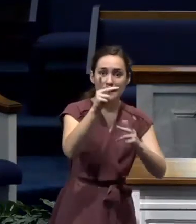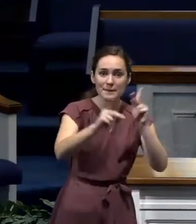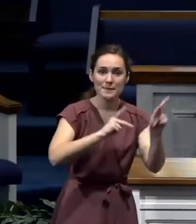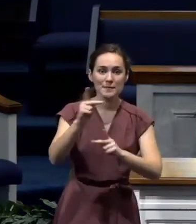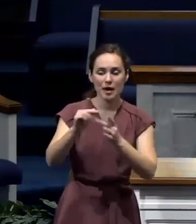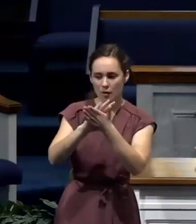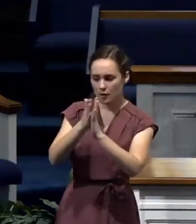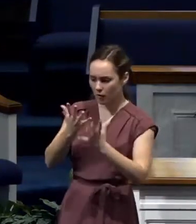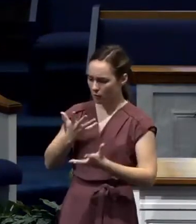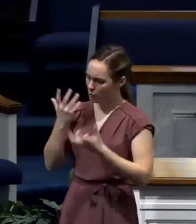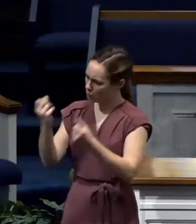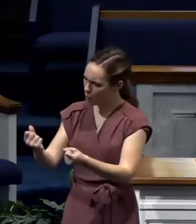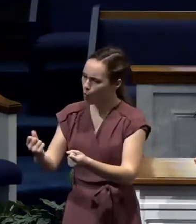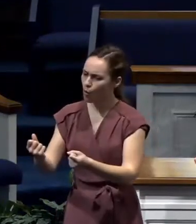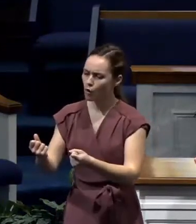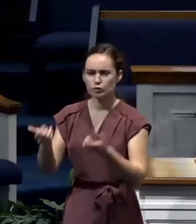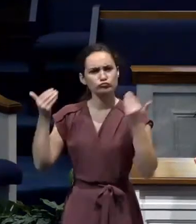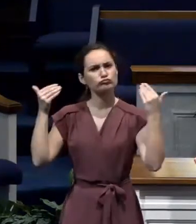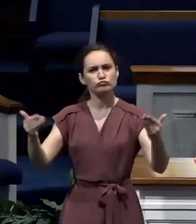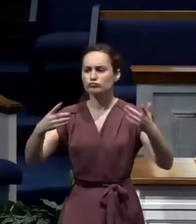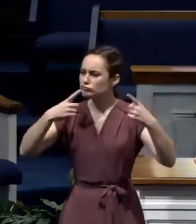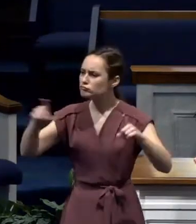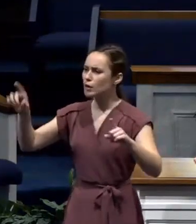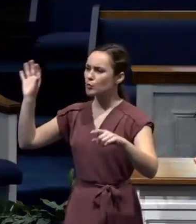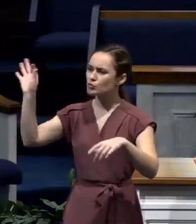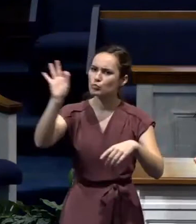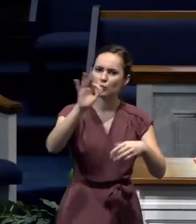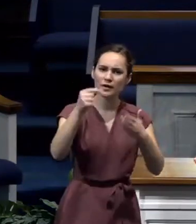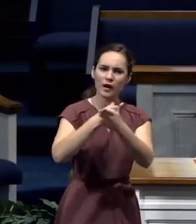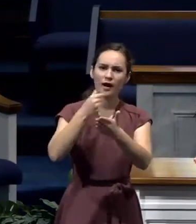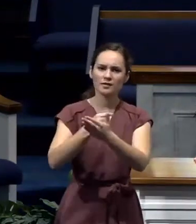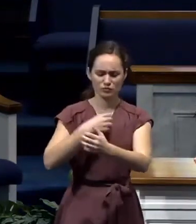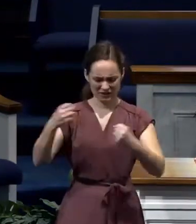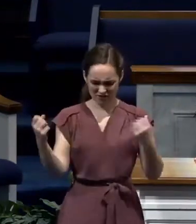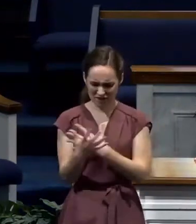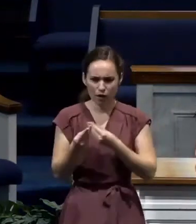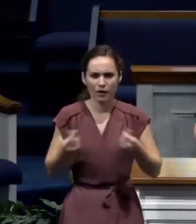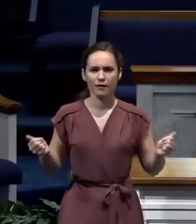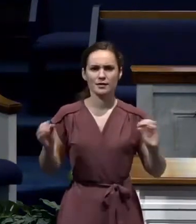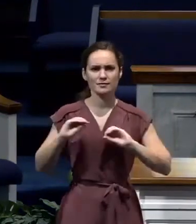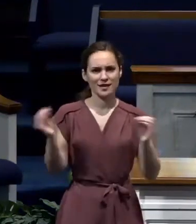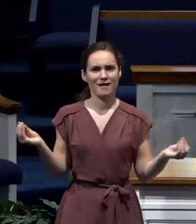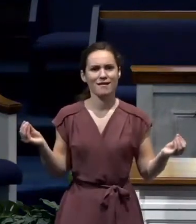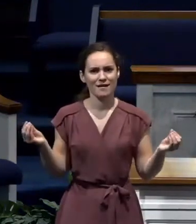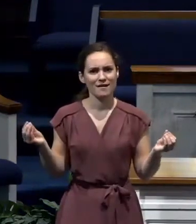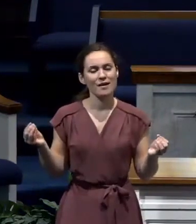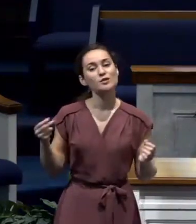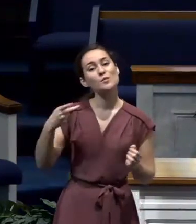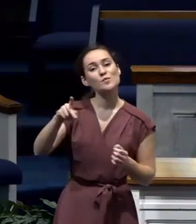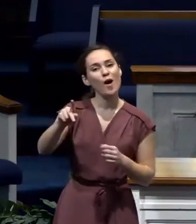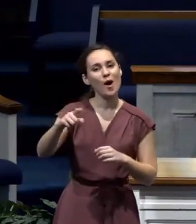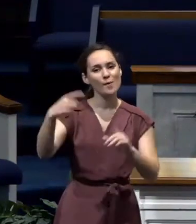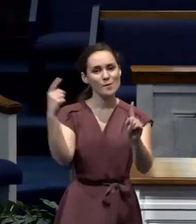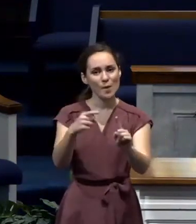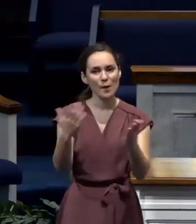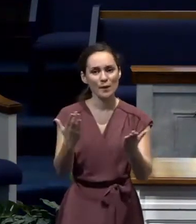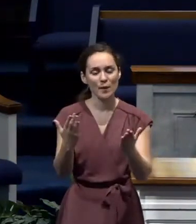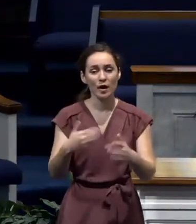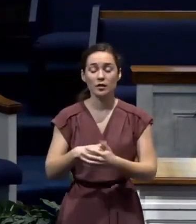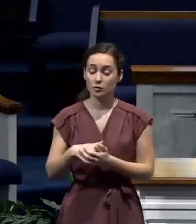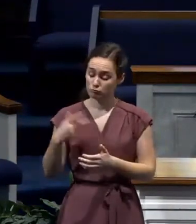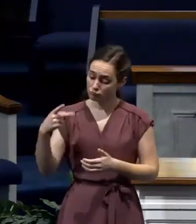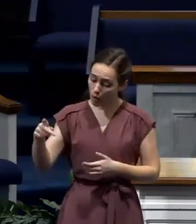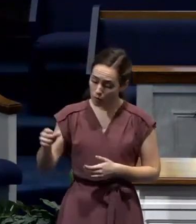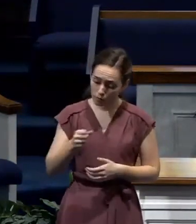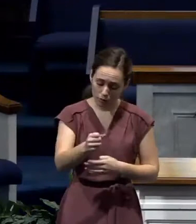more bold to speak the word without fear. What was Paul saying there? Paul's imprisonment not only